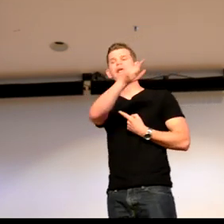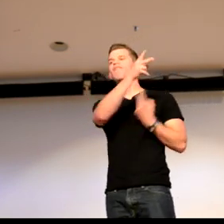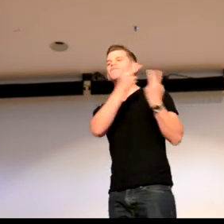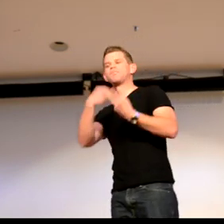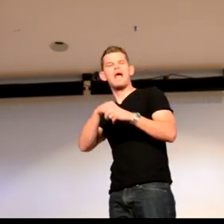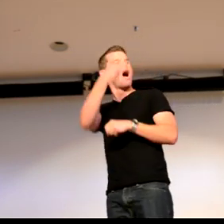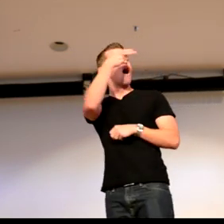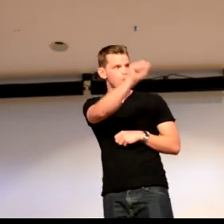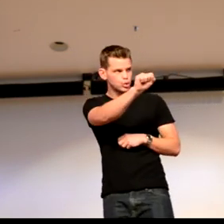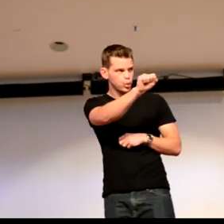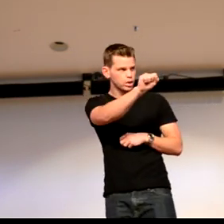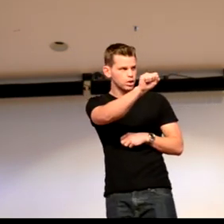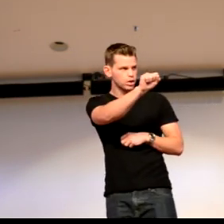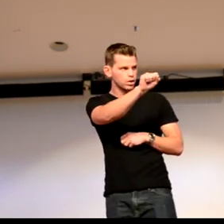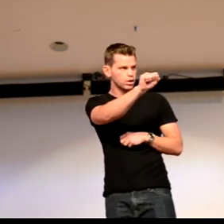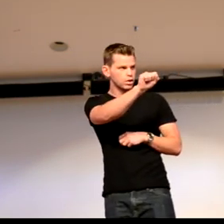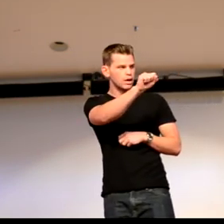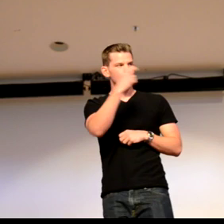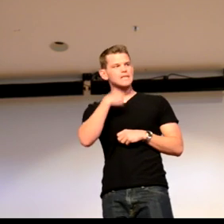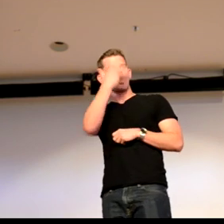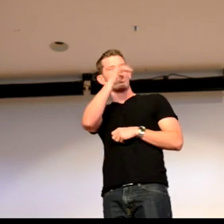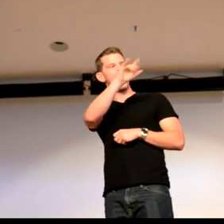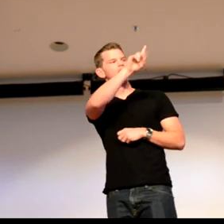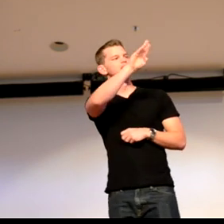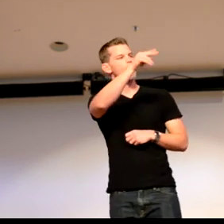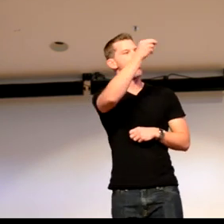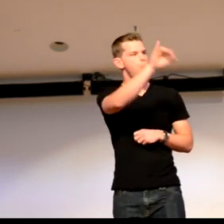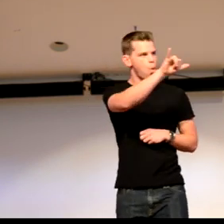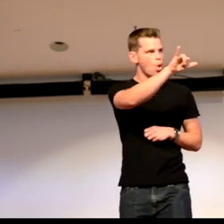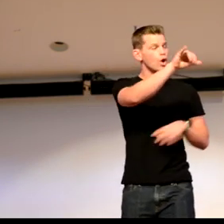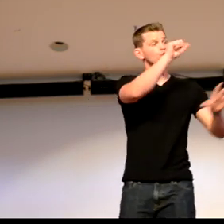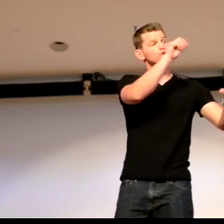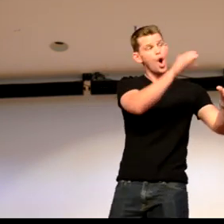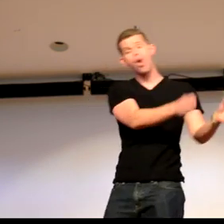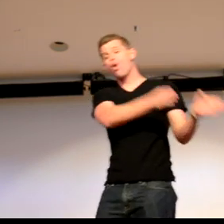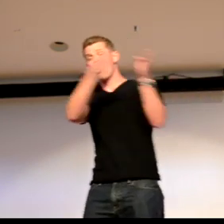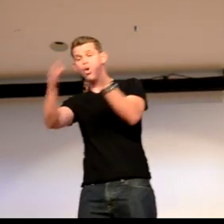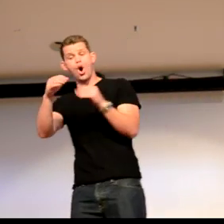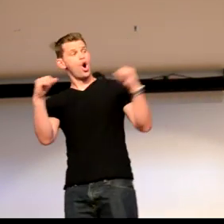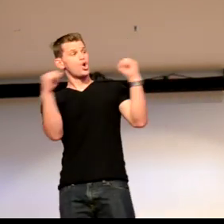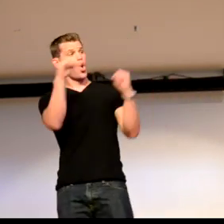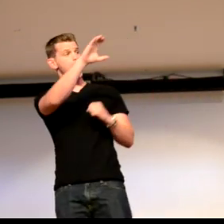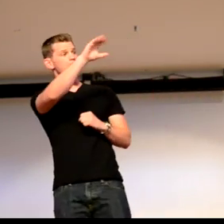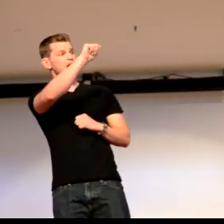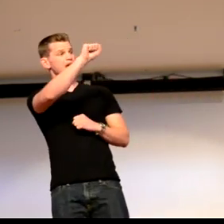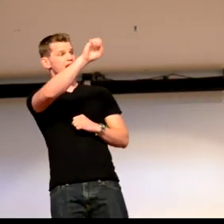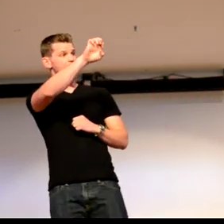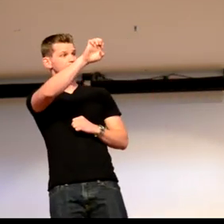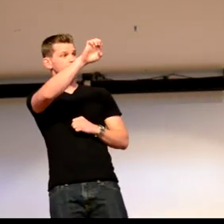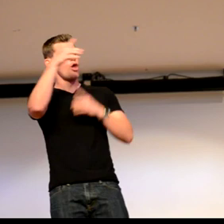For Dummy Hoy, they happened to visit my high school. Yeah, and they thought I looked like Dummy Hoy. For Cold